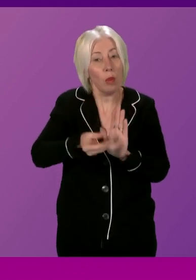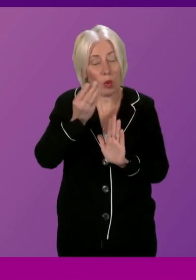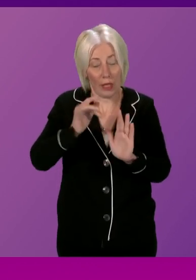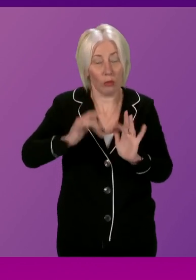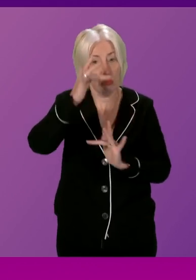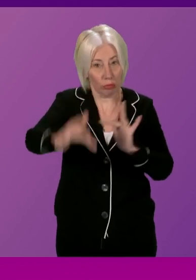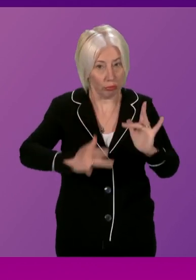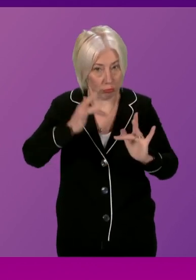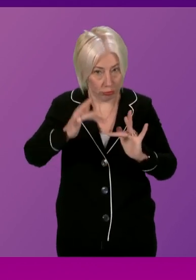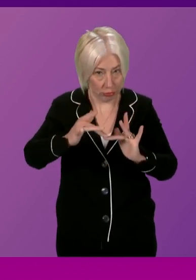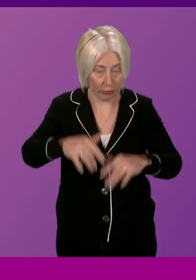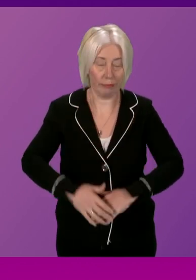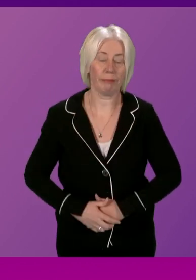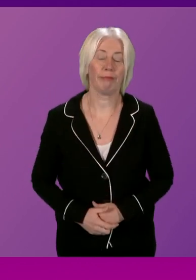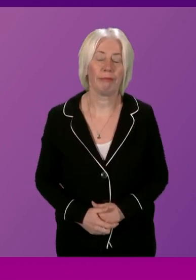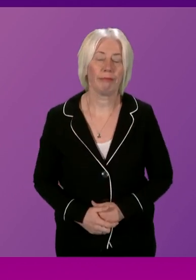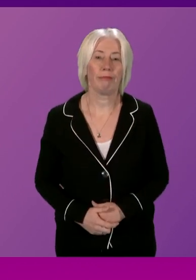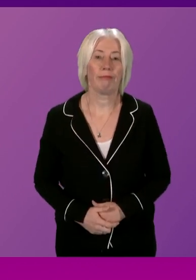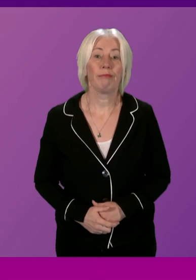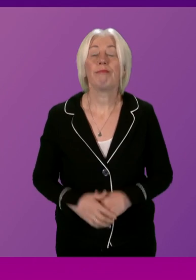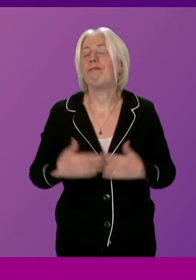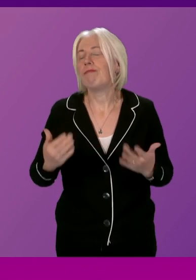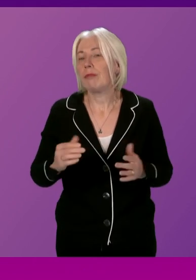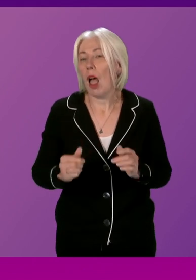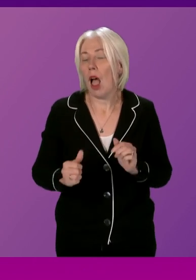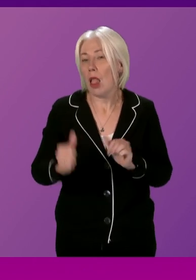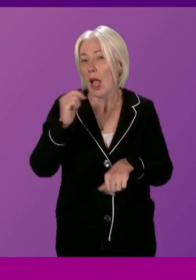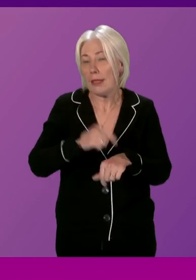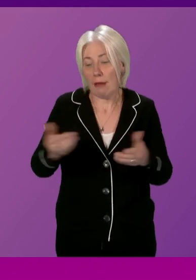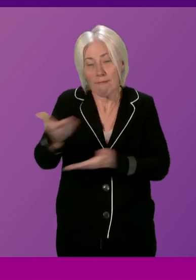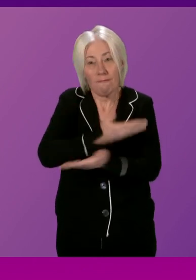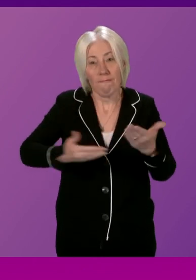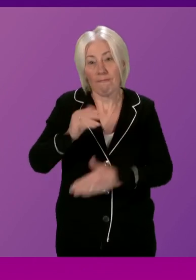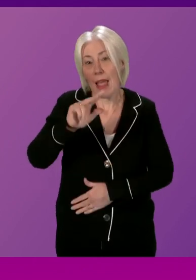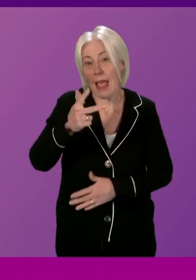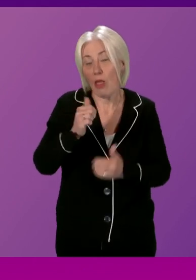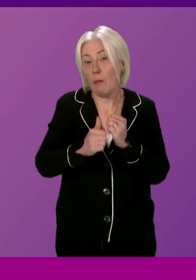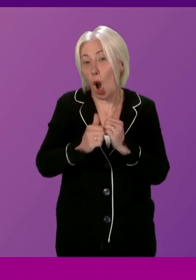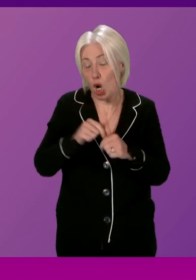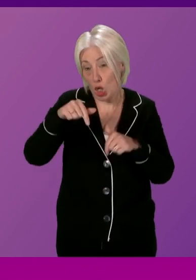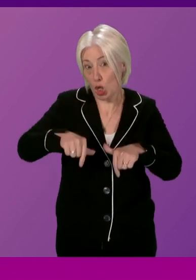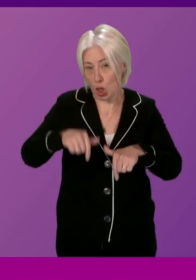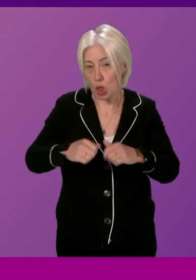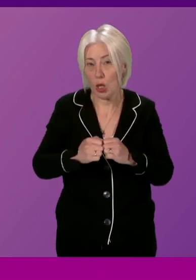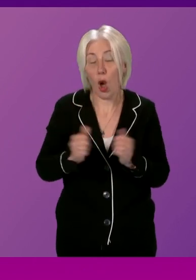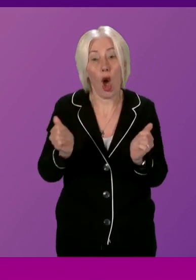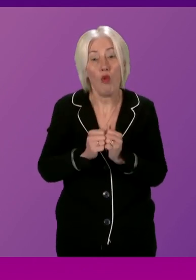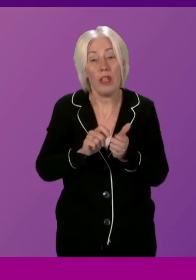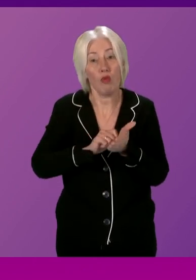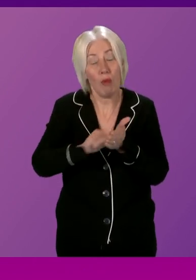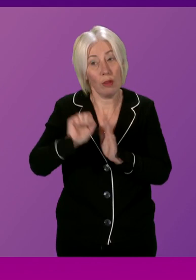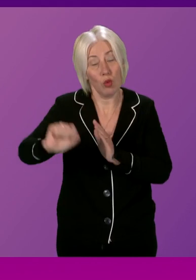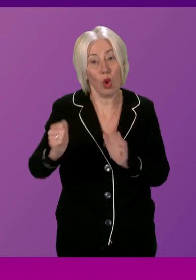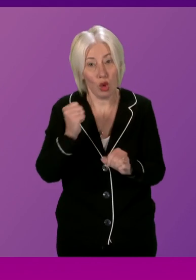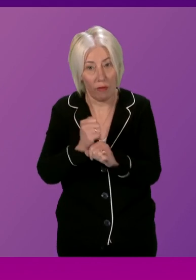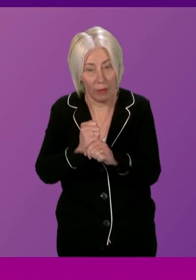channel following today's meeting. Now, we last considered this position on the 8th of March, where we agreed to write to the Scottish Government,